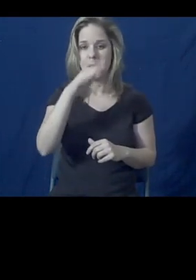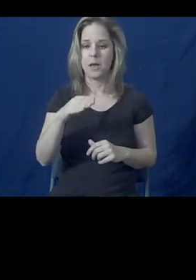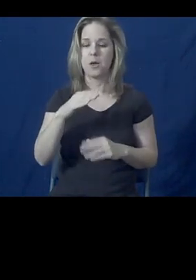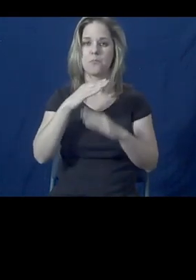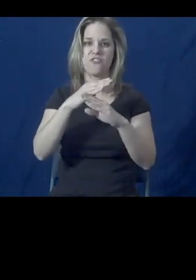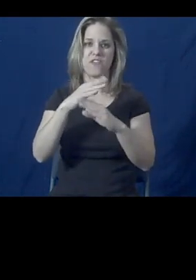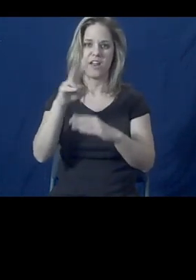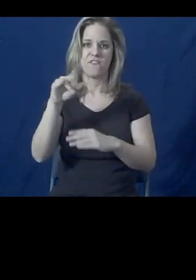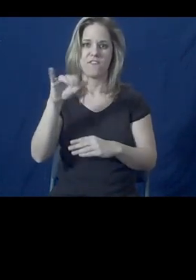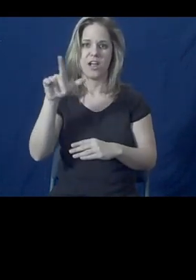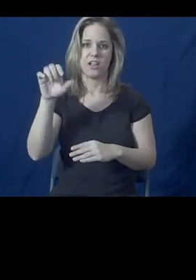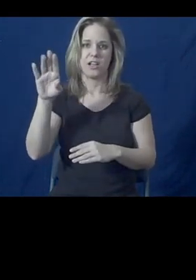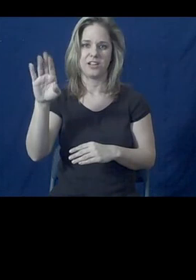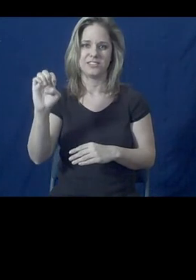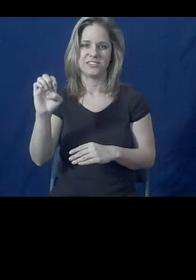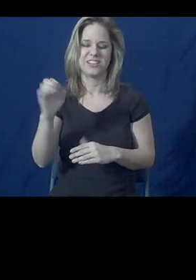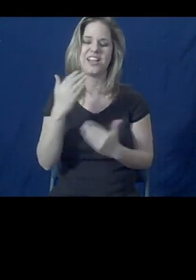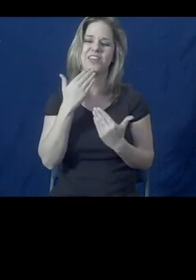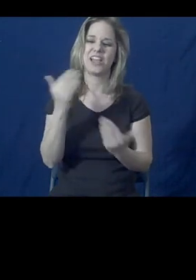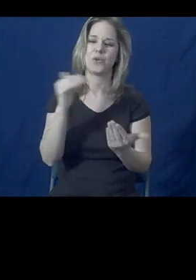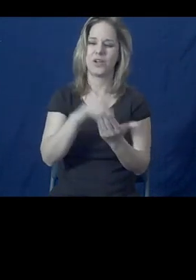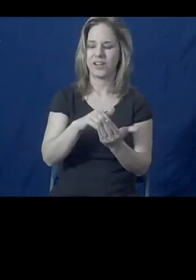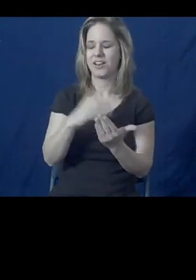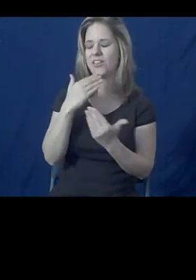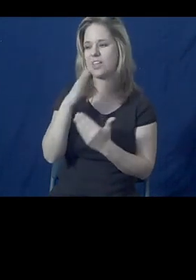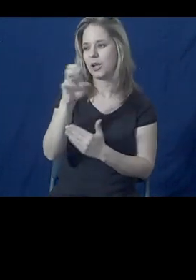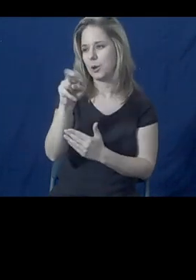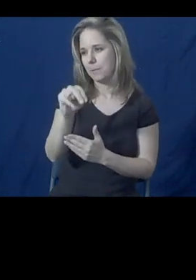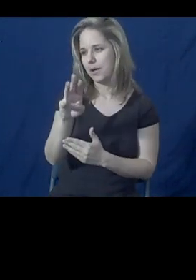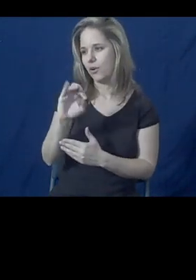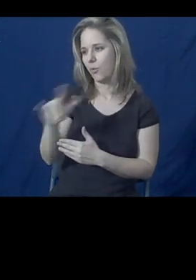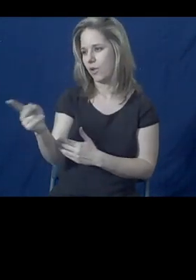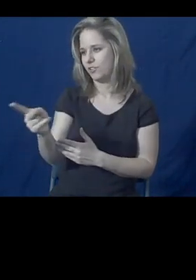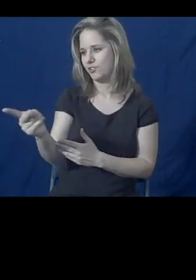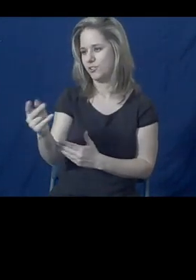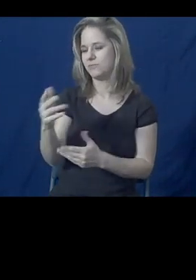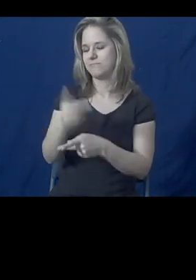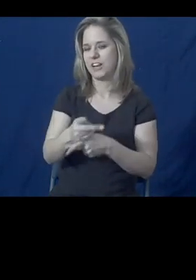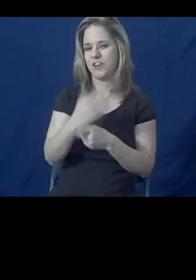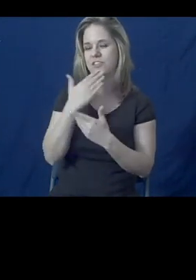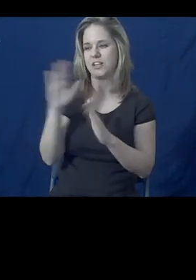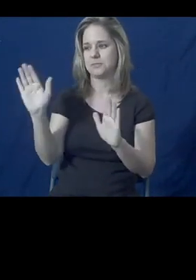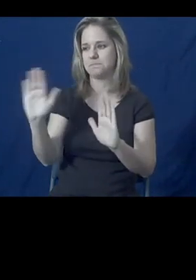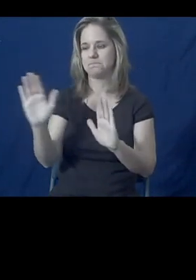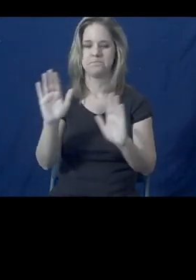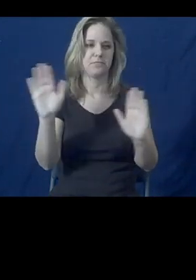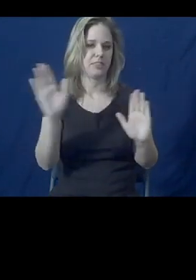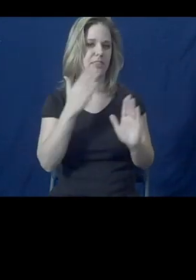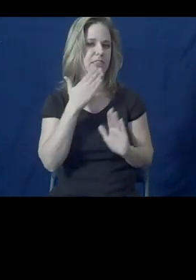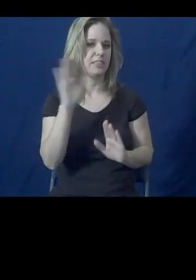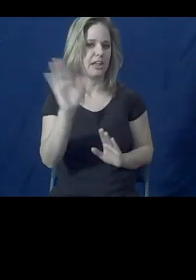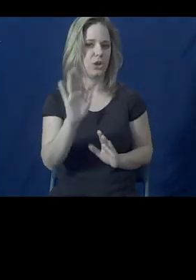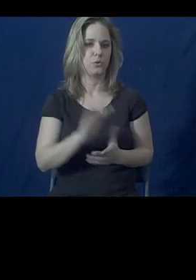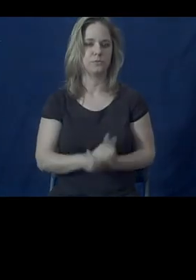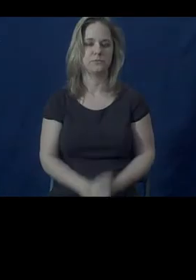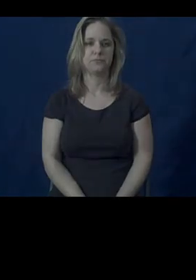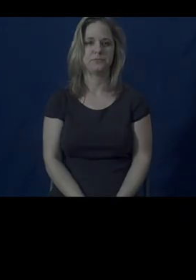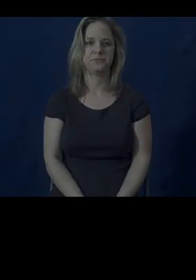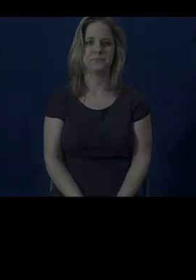Thank you again to Ben and to Will. Take care. Thank you. Thanks, Roxanne. Sure. Thank you.